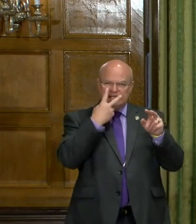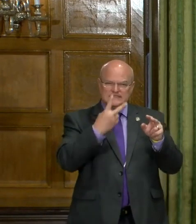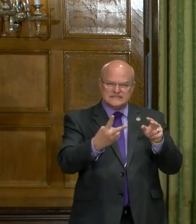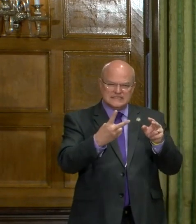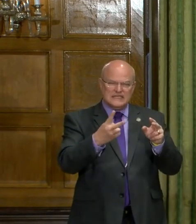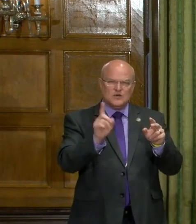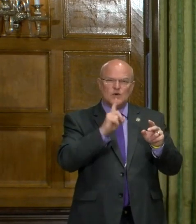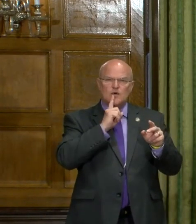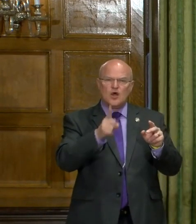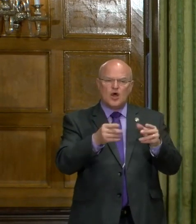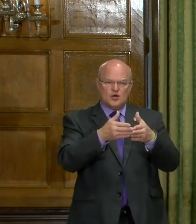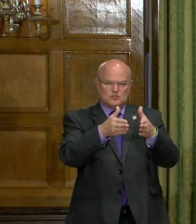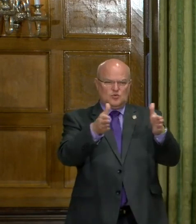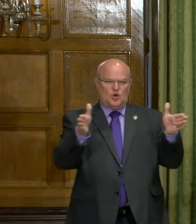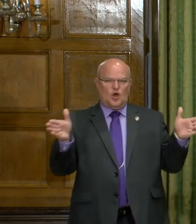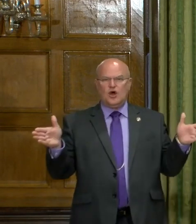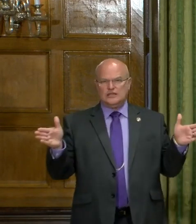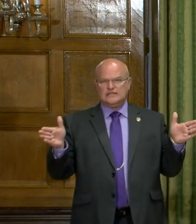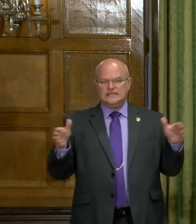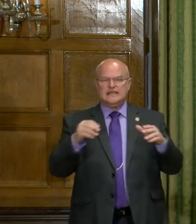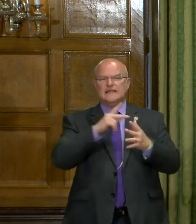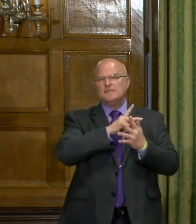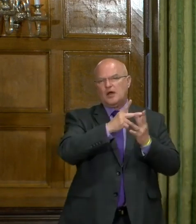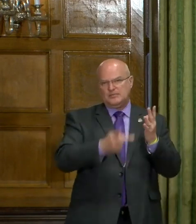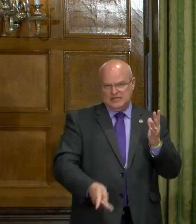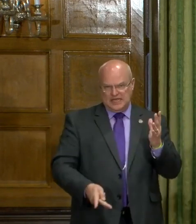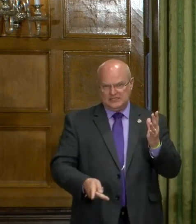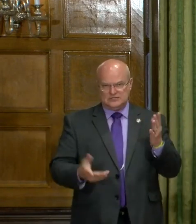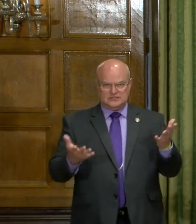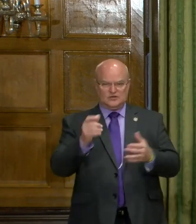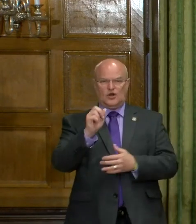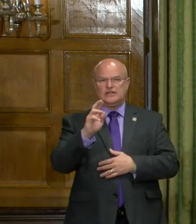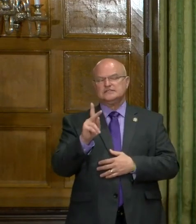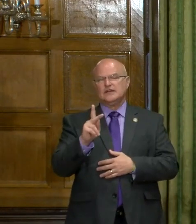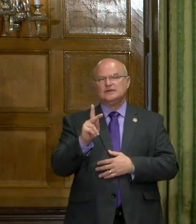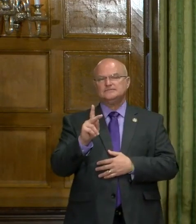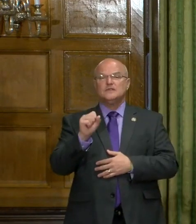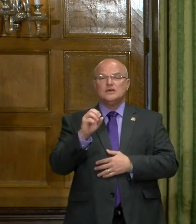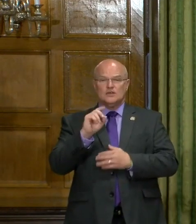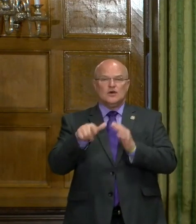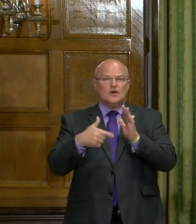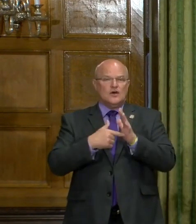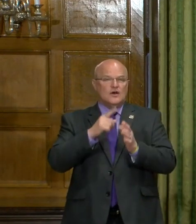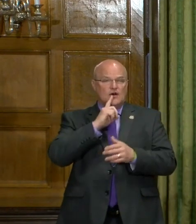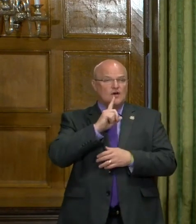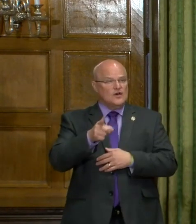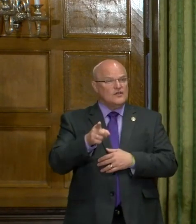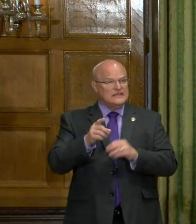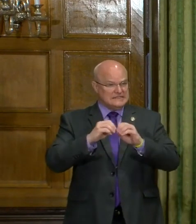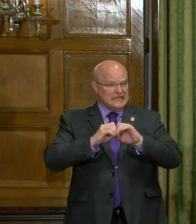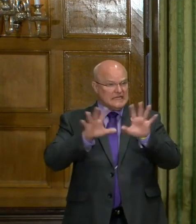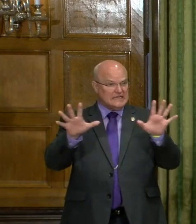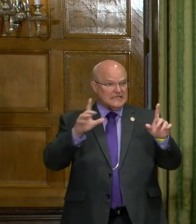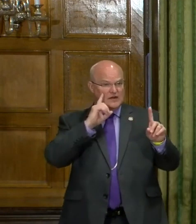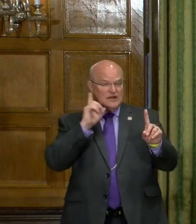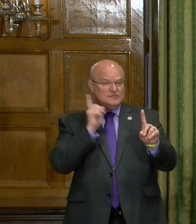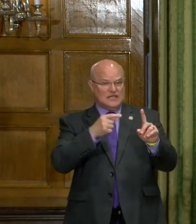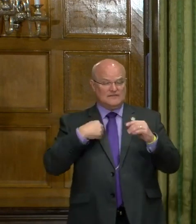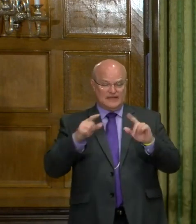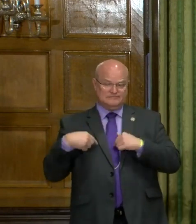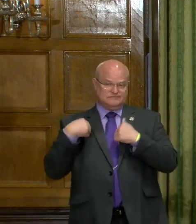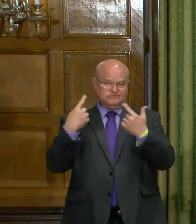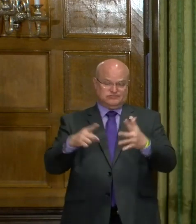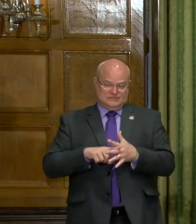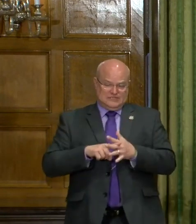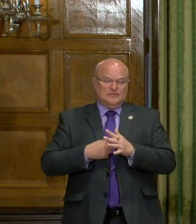can see where we are brought more broadly in the population in Arkansas. And so this is a clear objective I've had